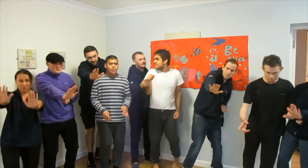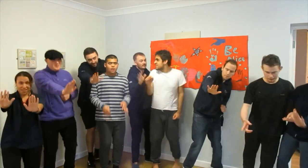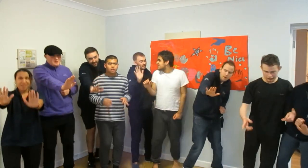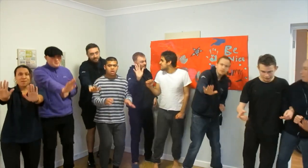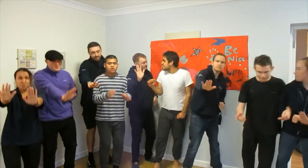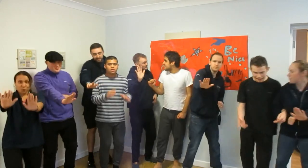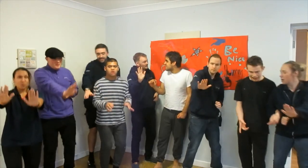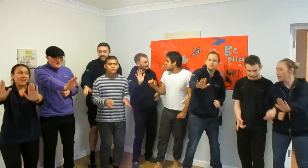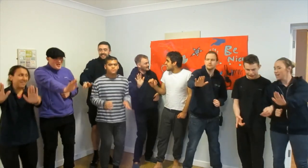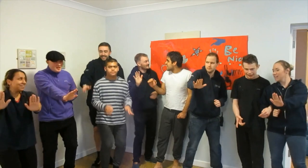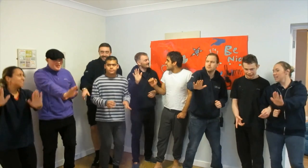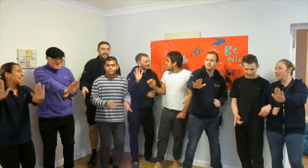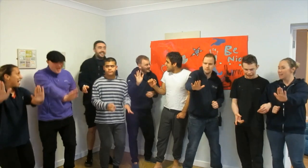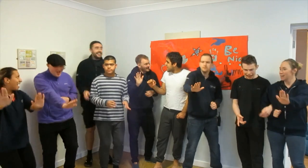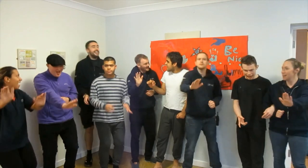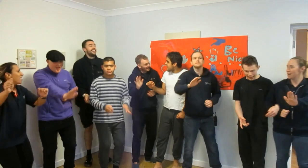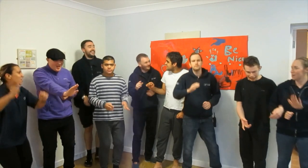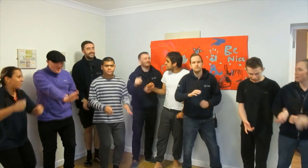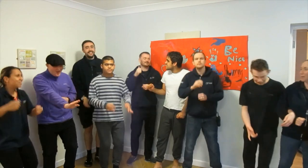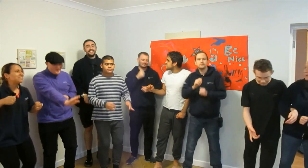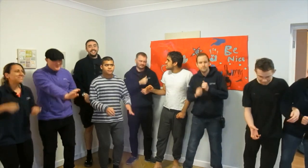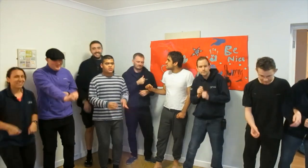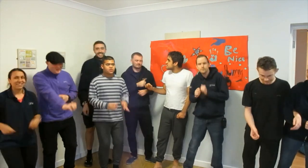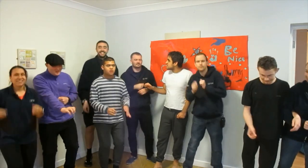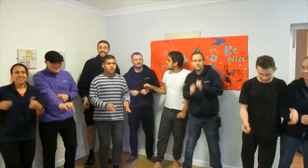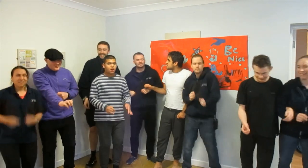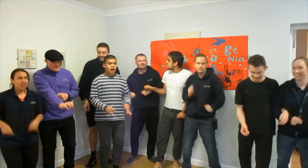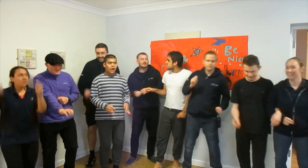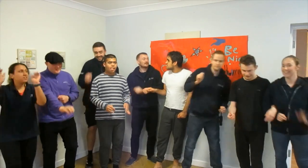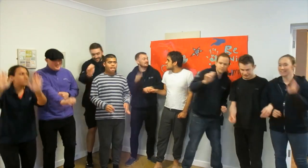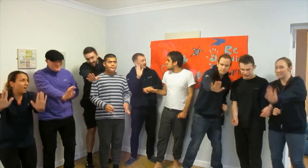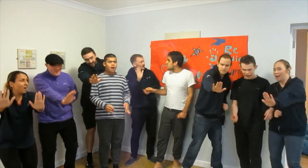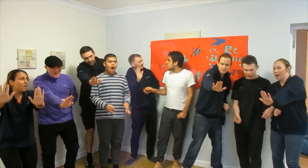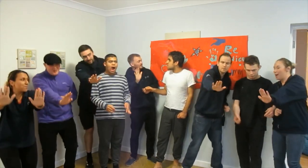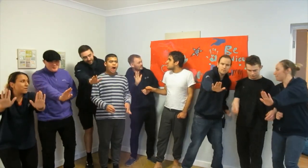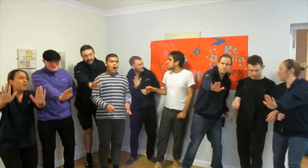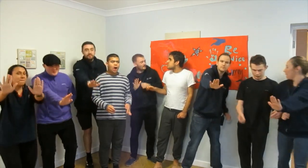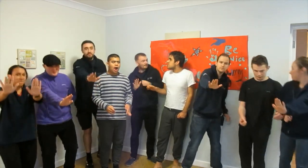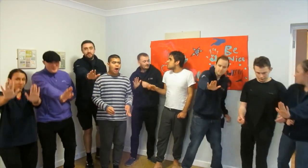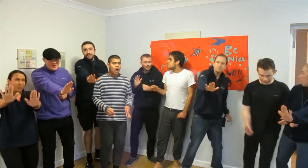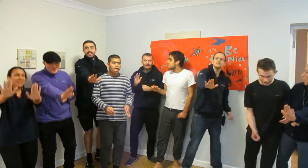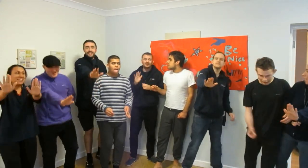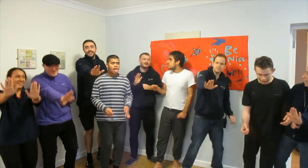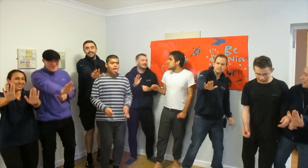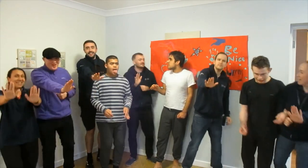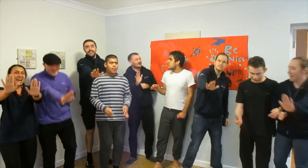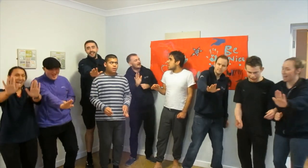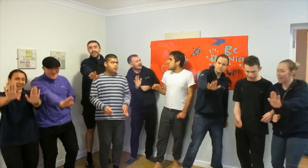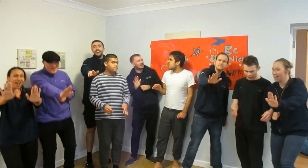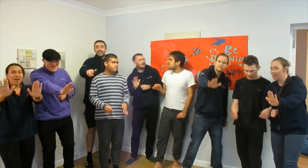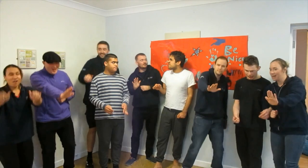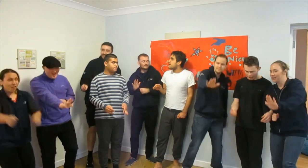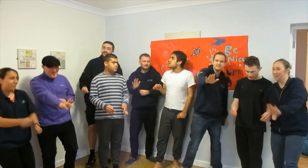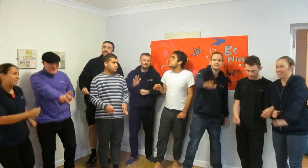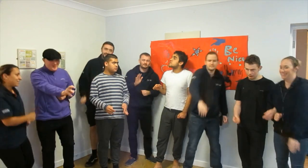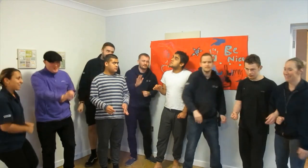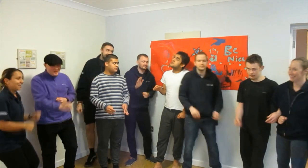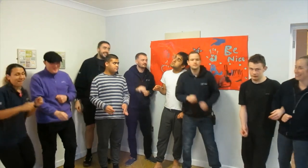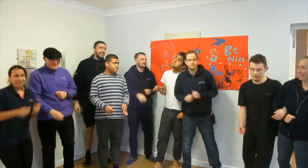bullying now Raise one arm and sing Stop bullying now Hold hands all